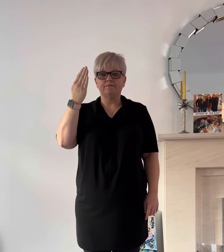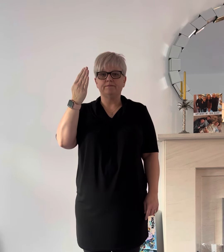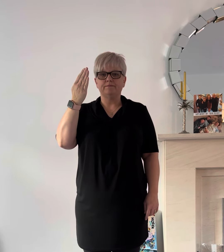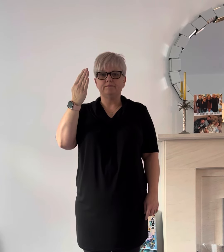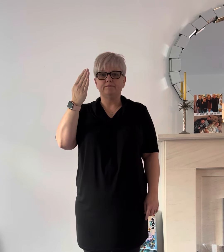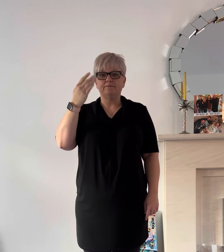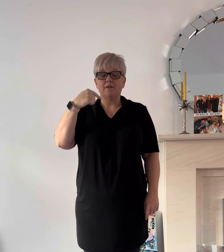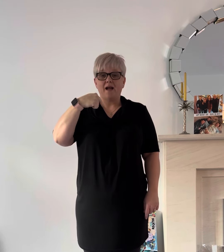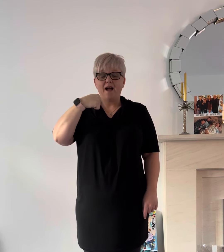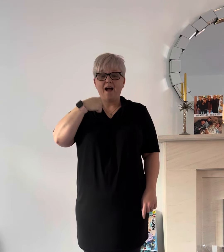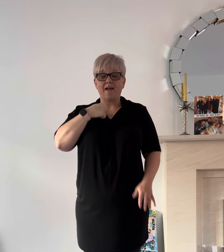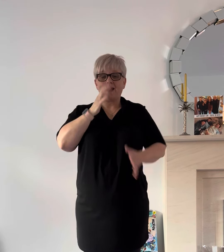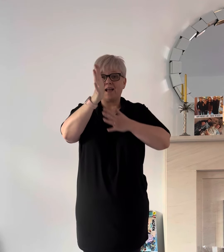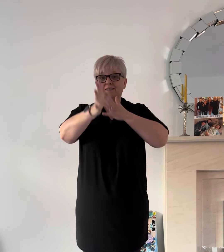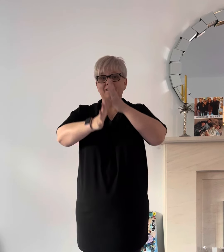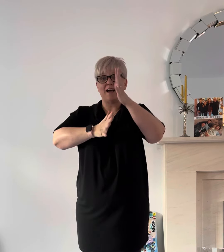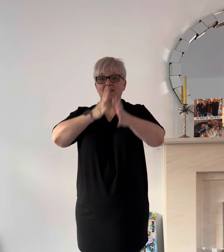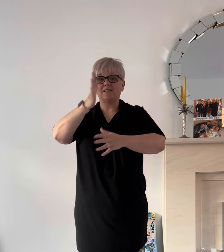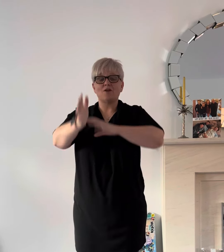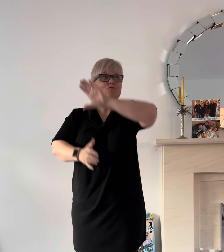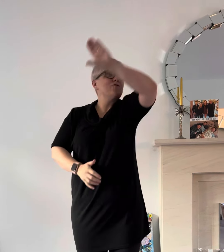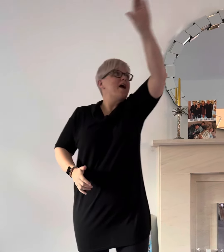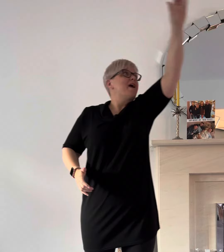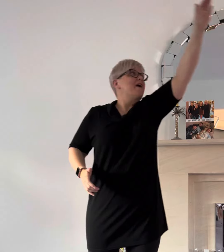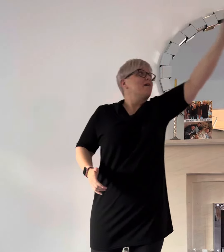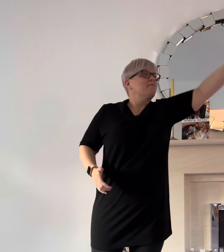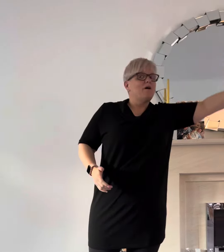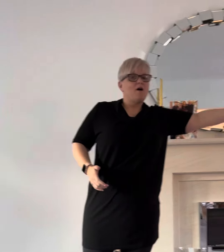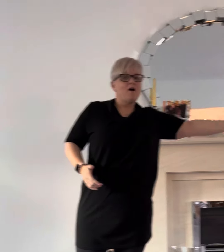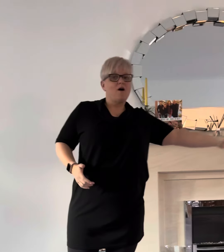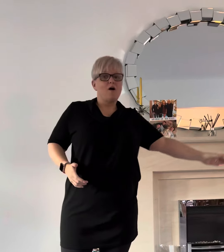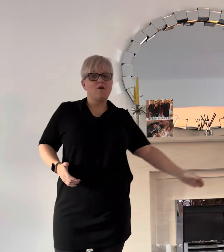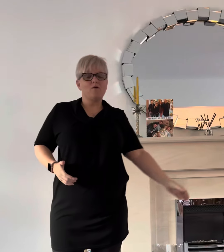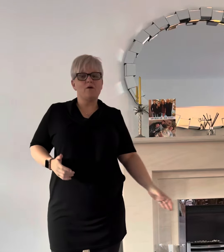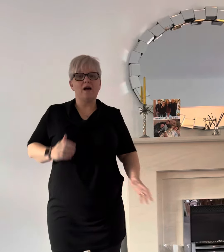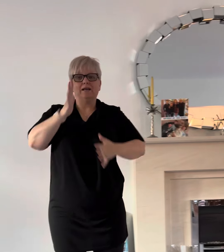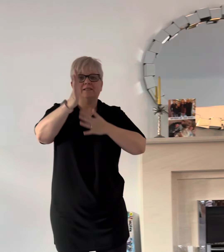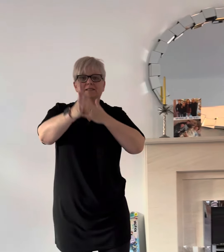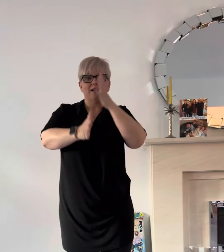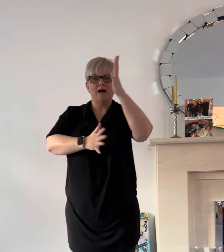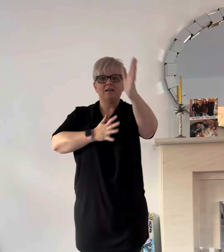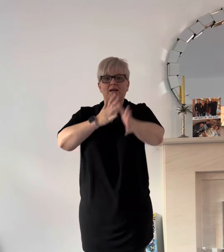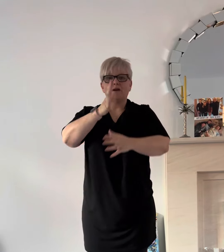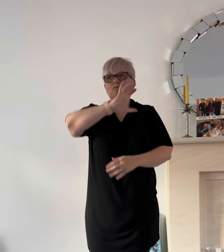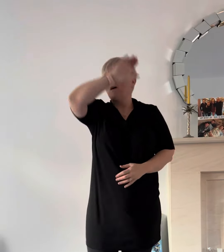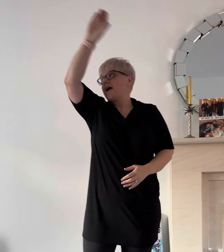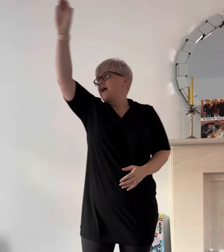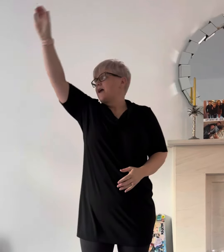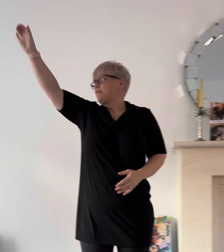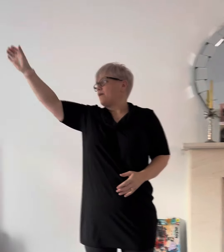I can sing a rainbow, sing a rainbow,